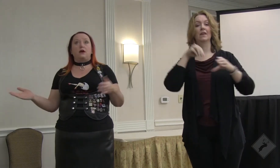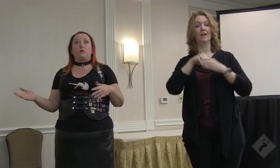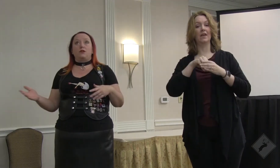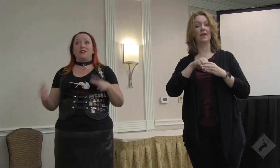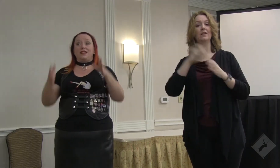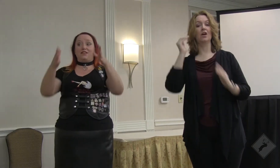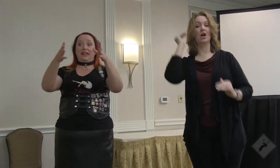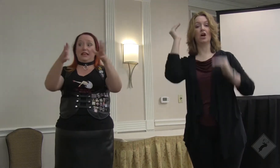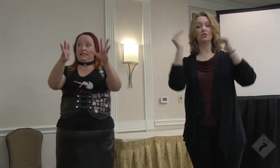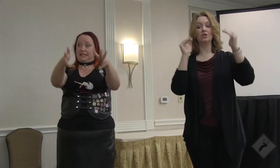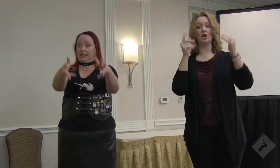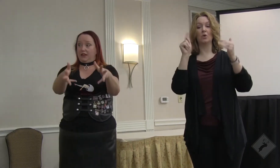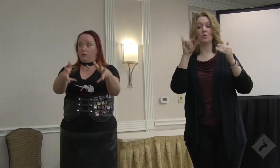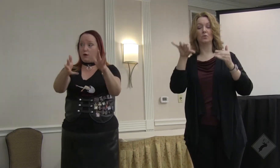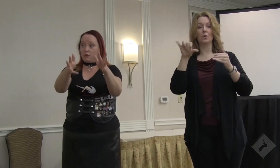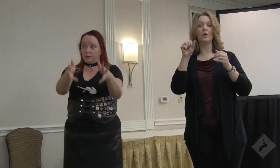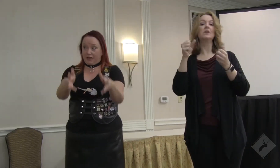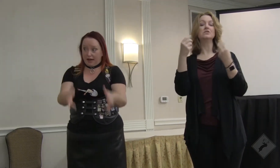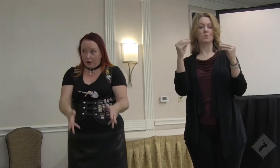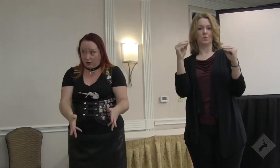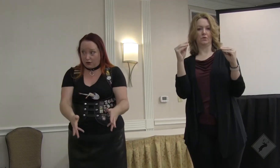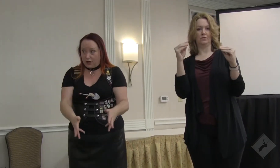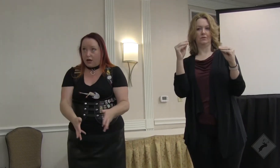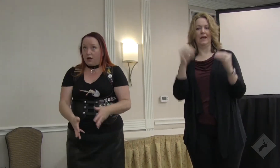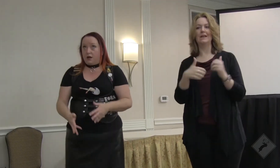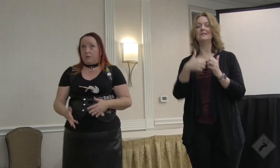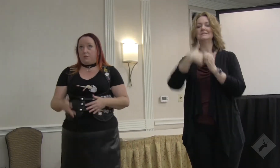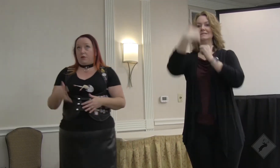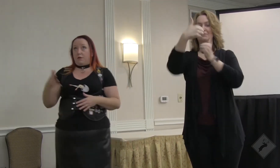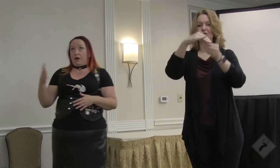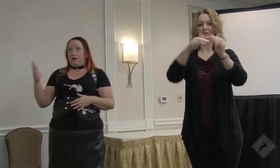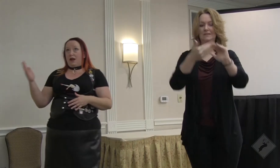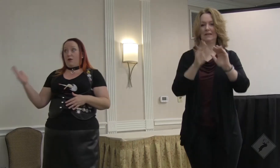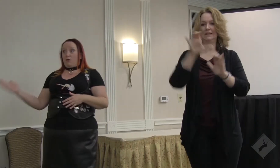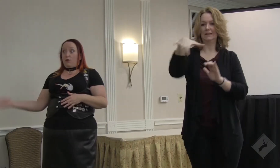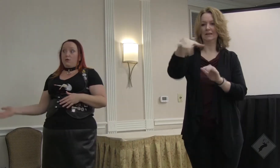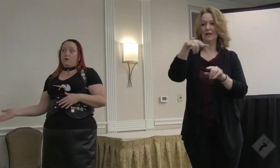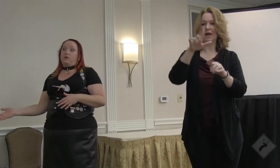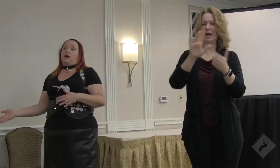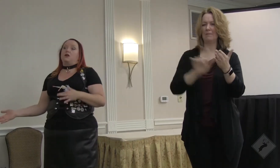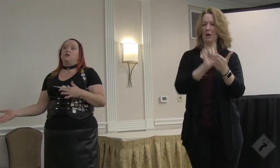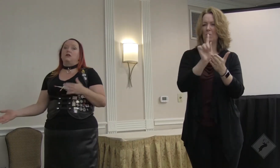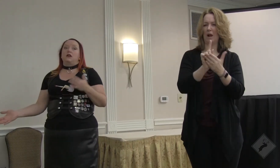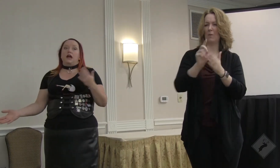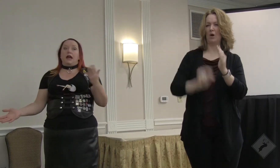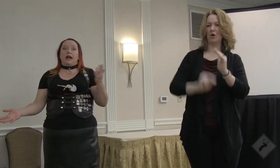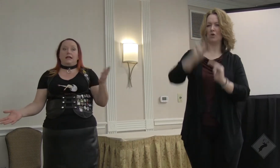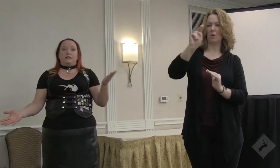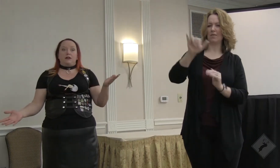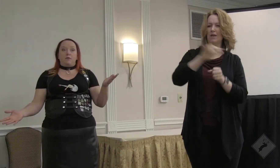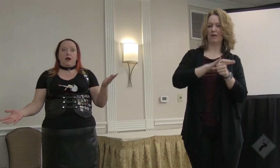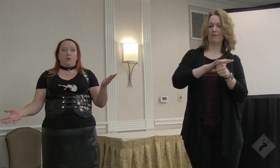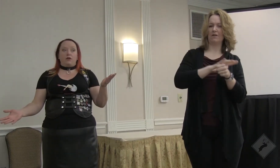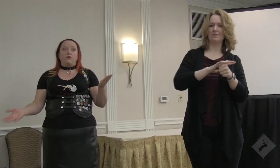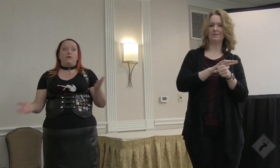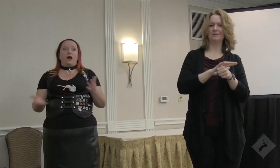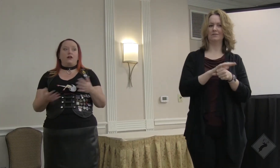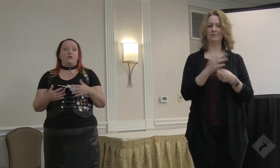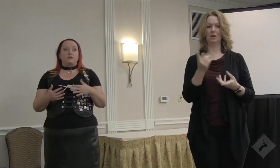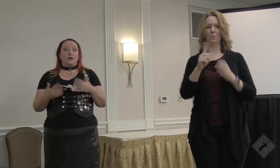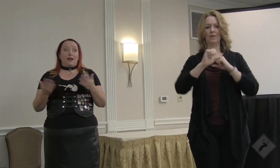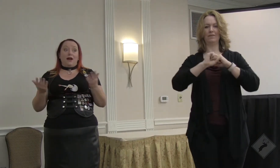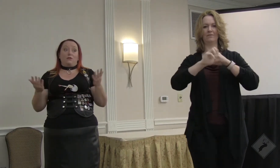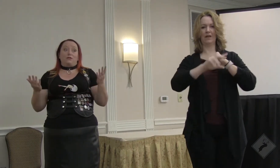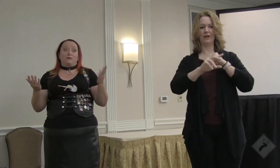that was not even in the city where it was being held, but about an hour north of there. And somehow one of the